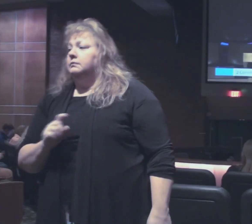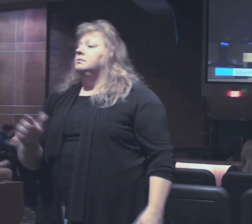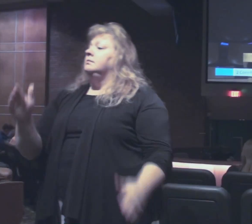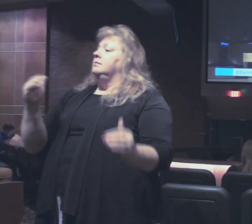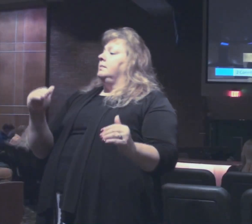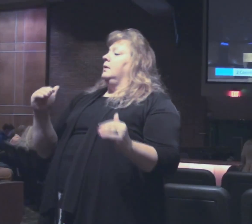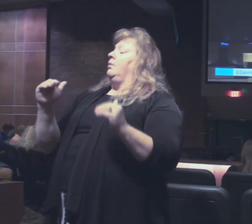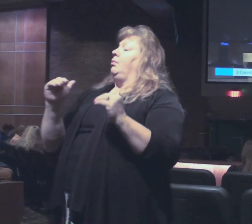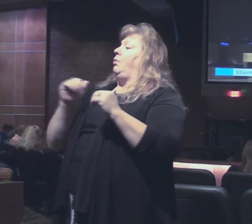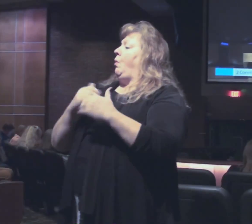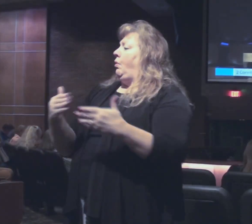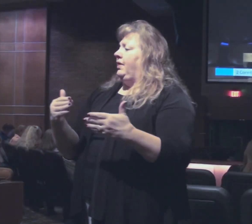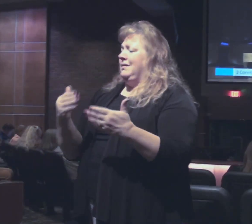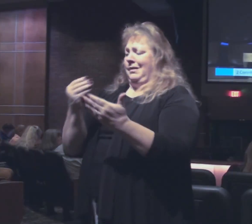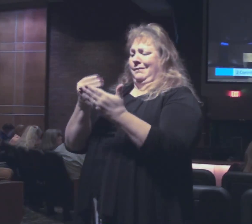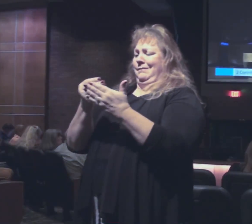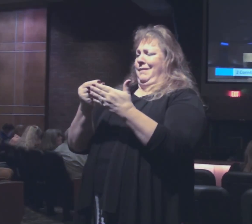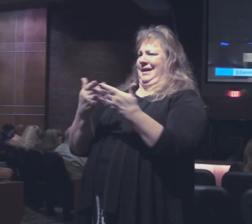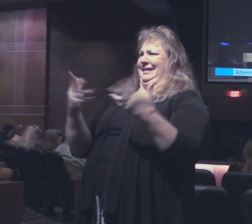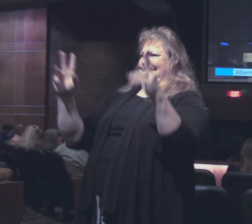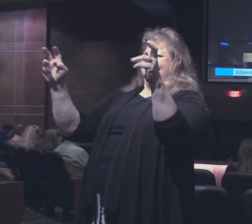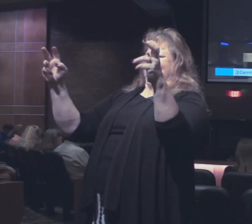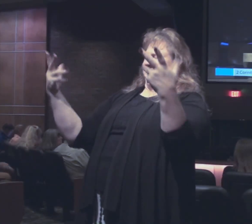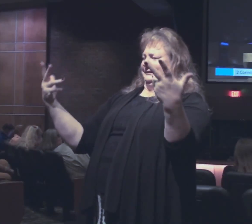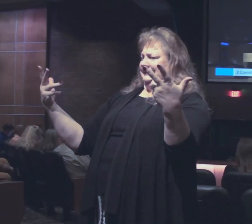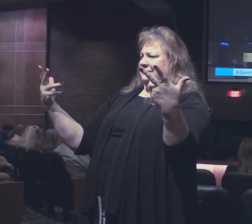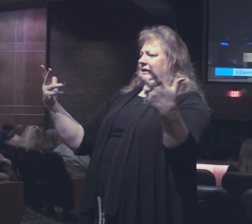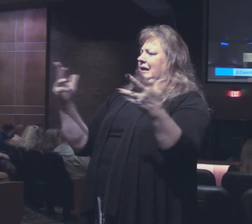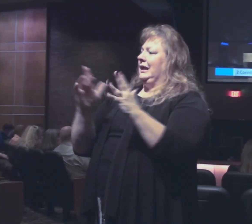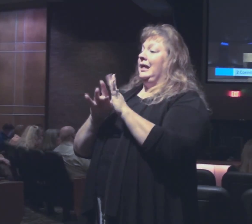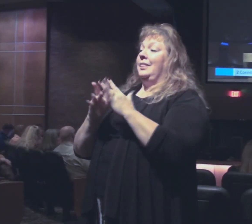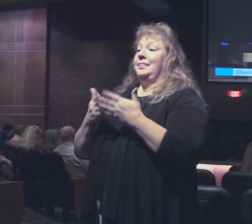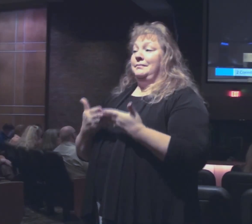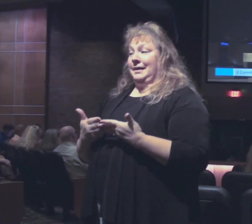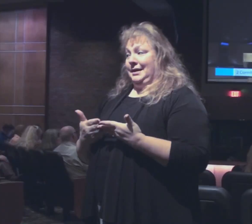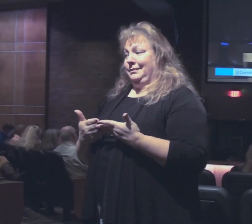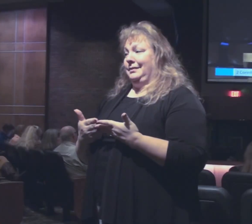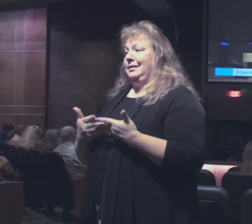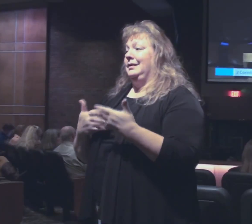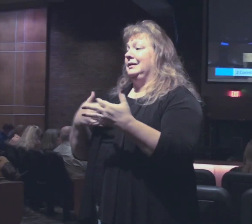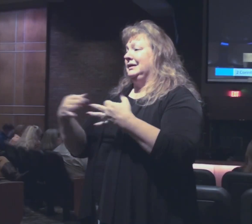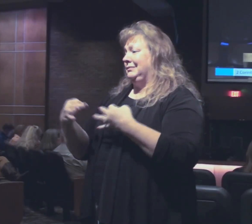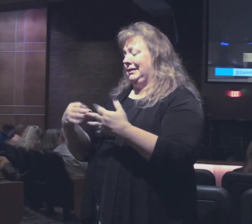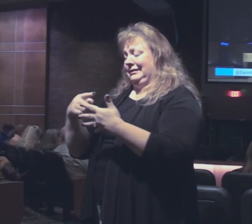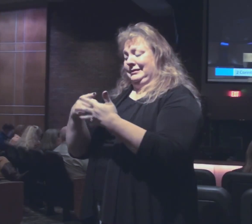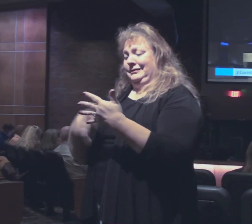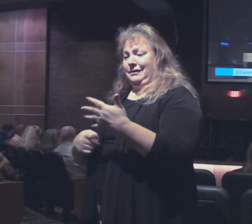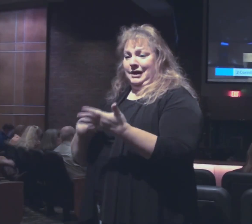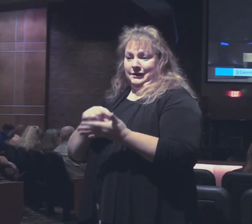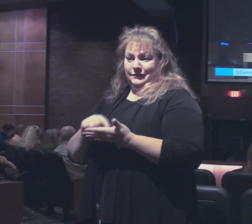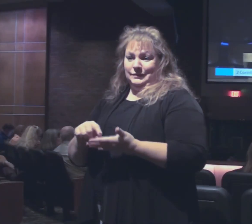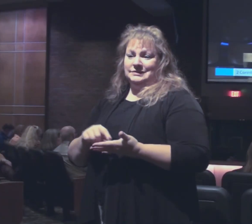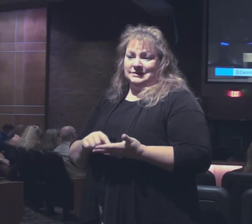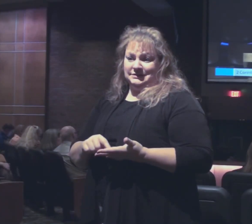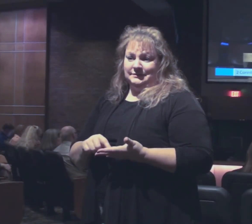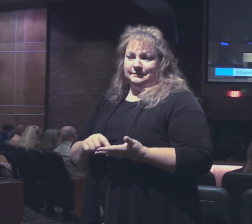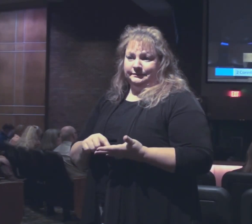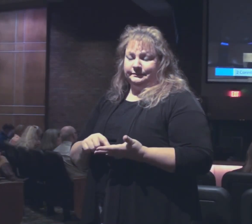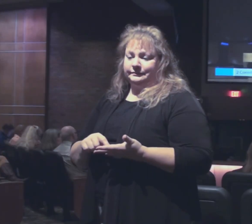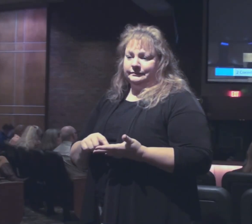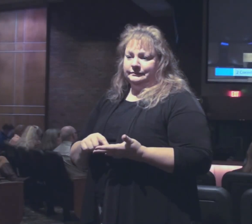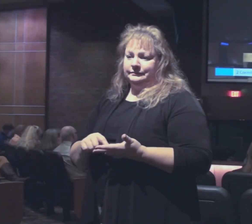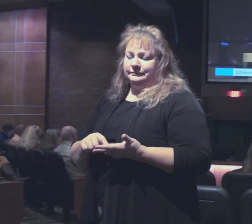we talk about the whole area of material things, the Bible talks about these in a variety of passages. I just want to